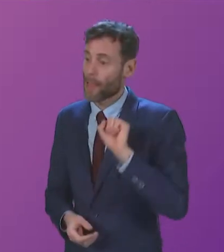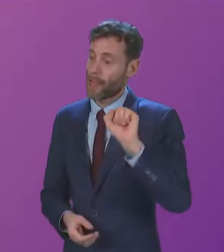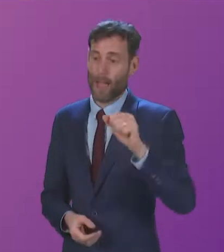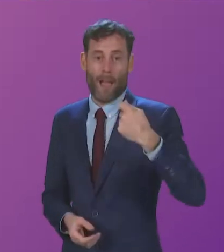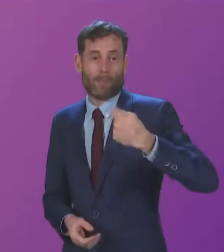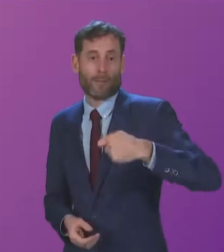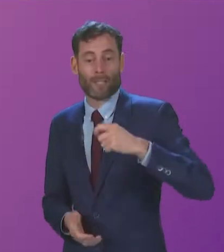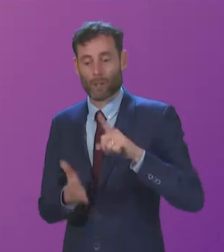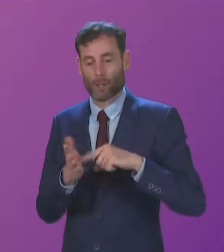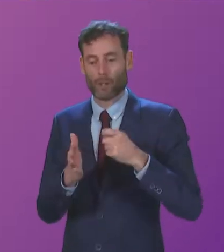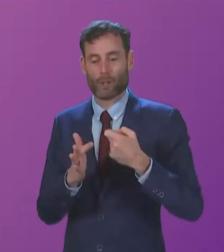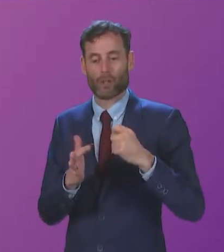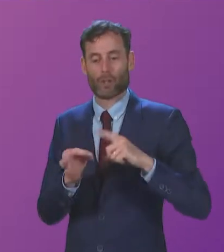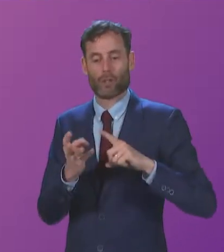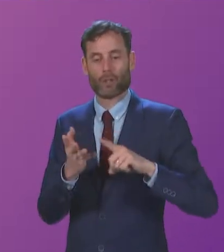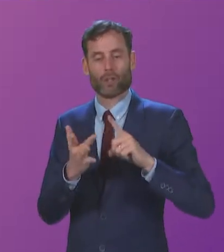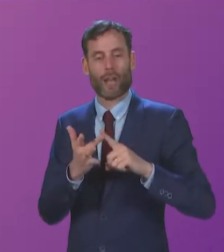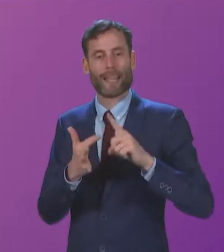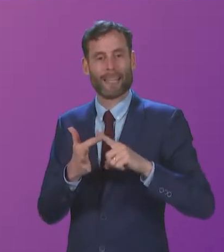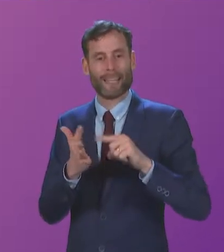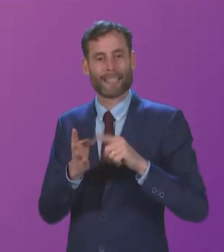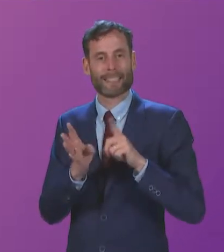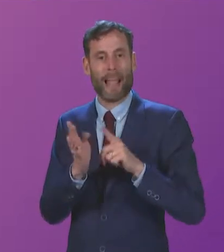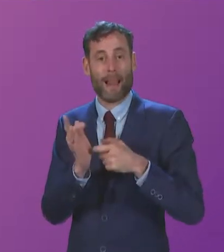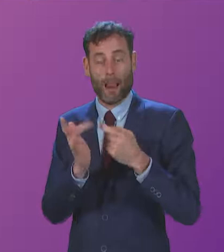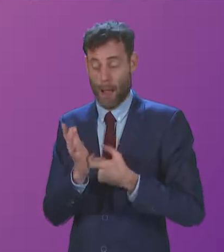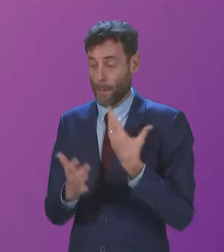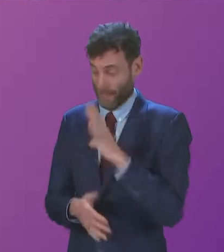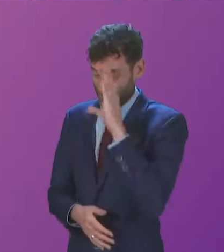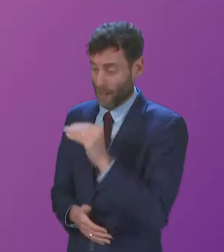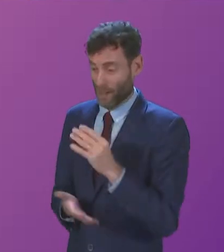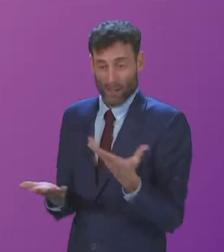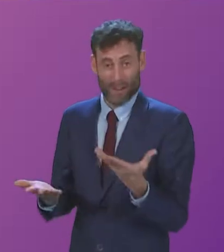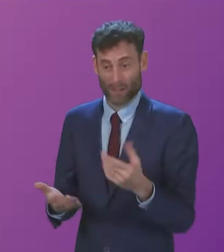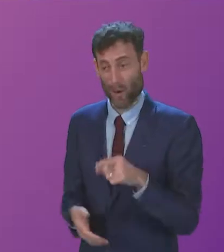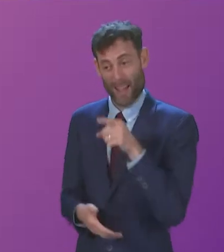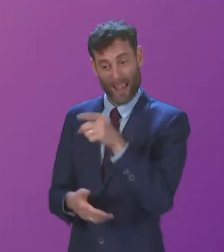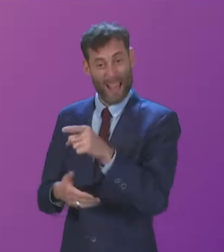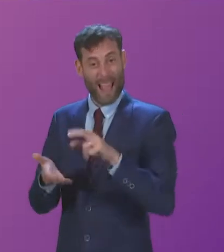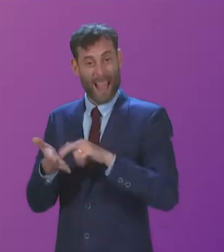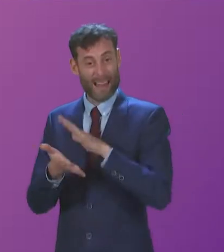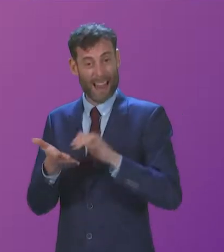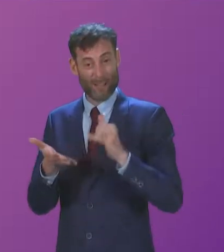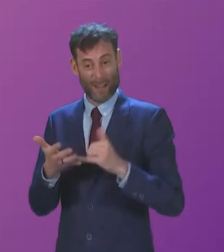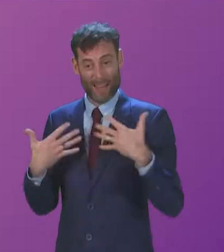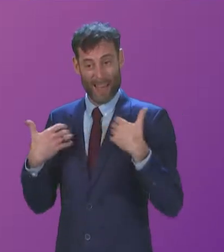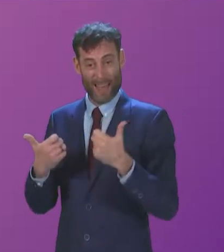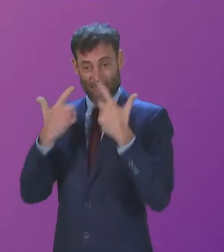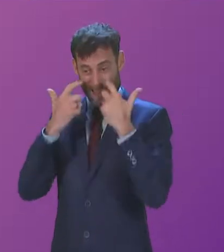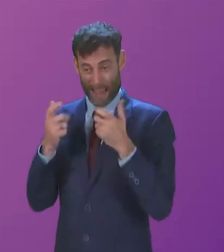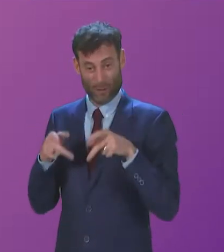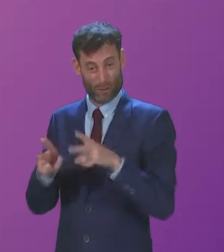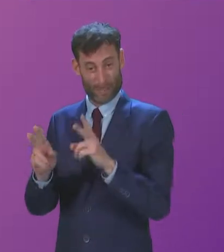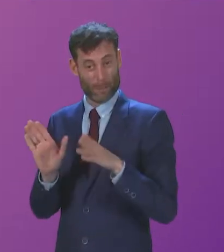it's no secret that COVID-19 has placed unrelenting pressures on an already fractured healthcare system.